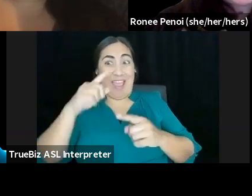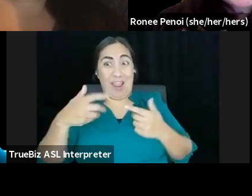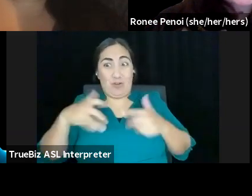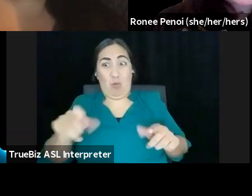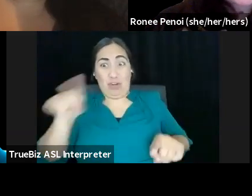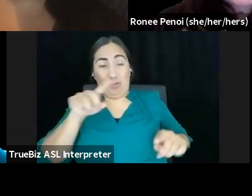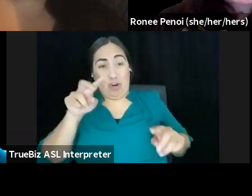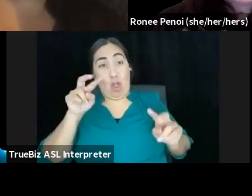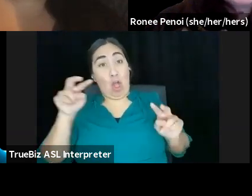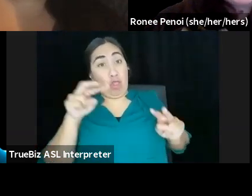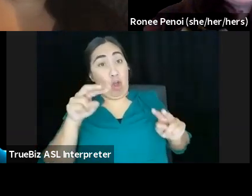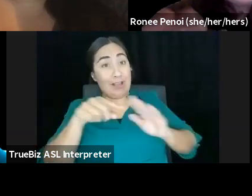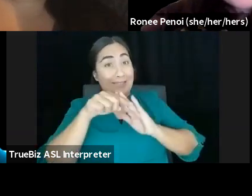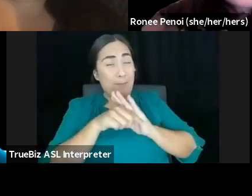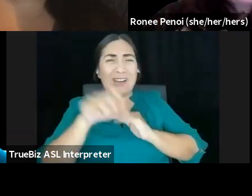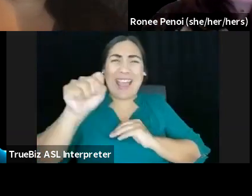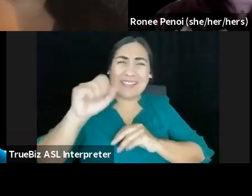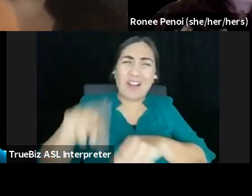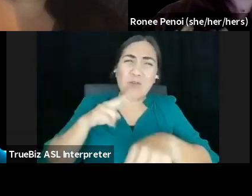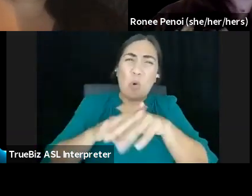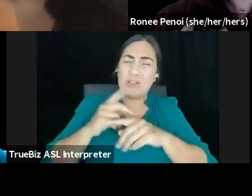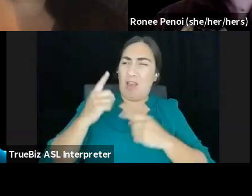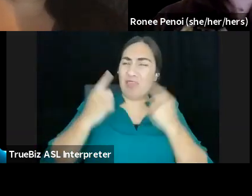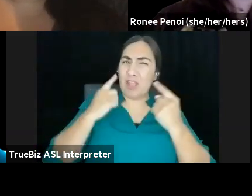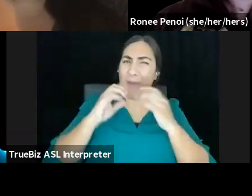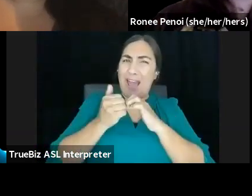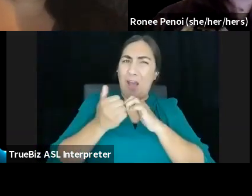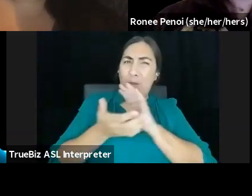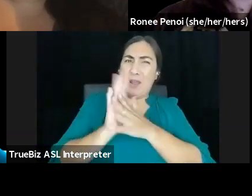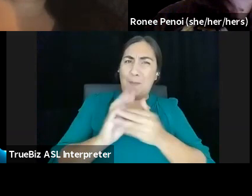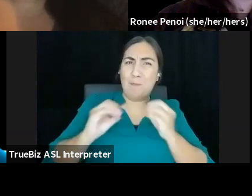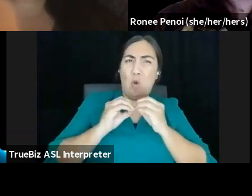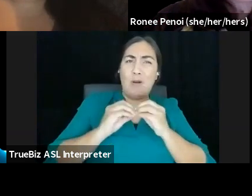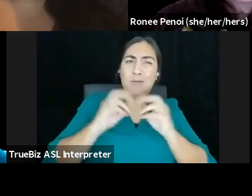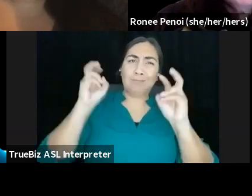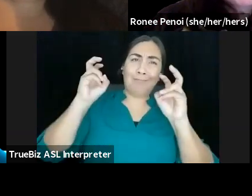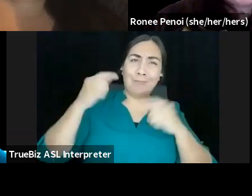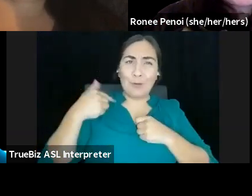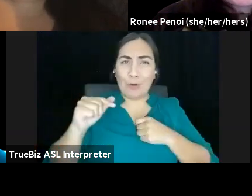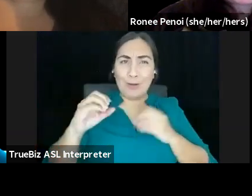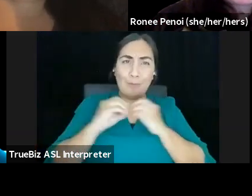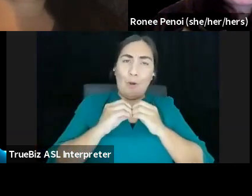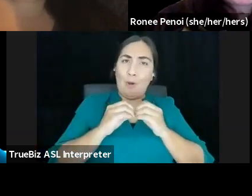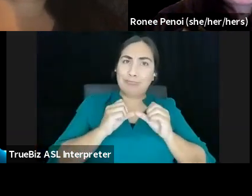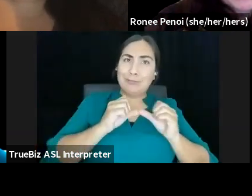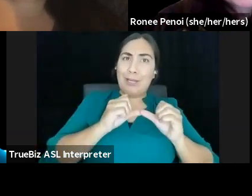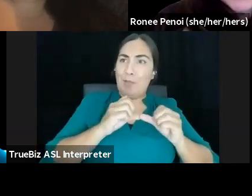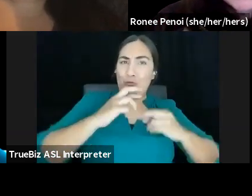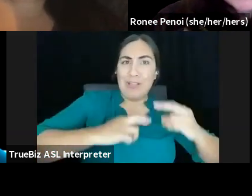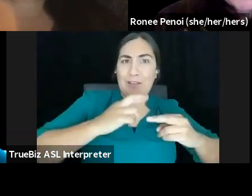processes. But, you know, it's, we're preserving, um, a kind of status quo by not demanding that our larger structures hold